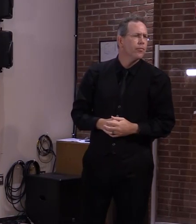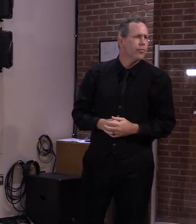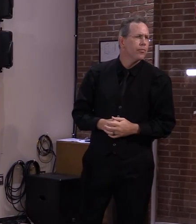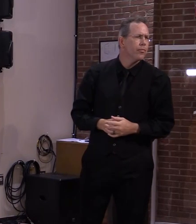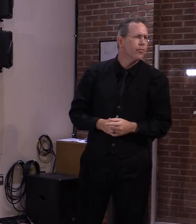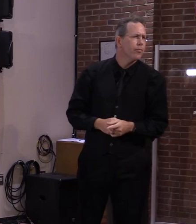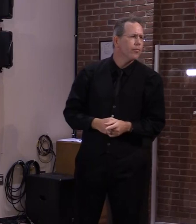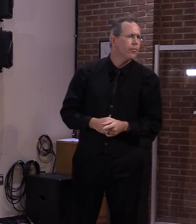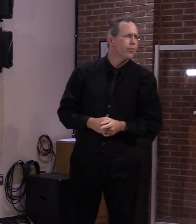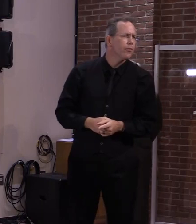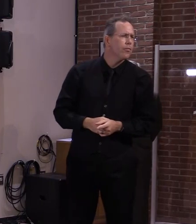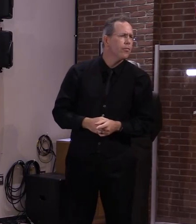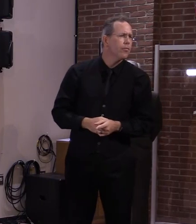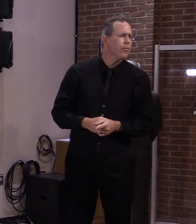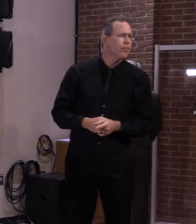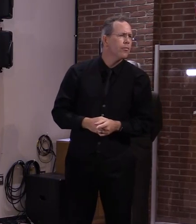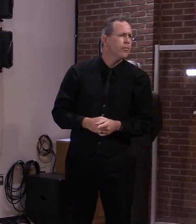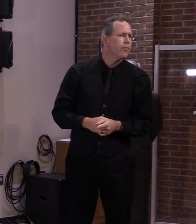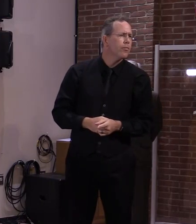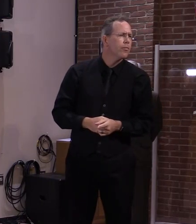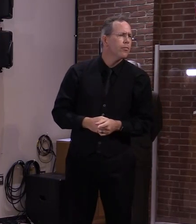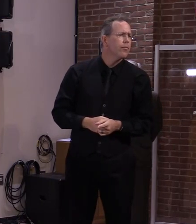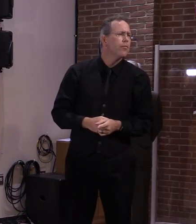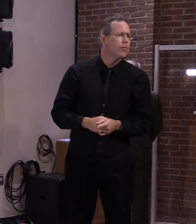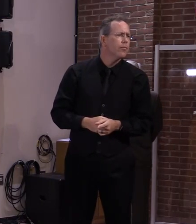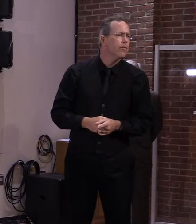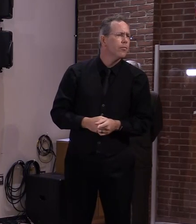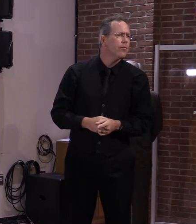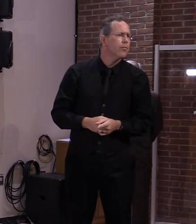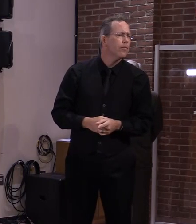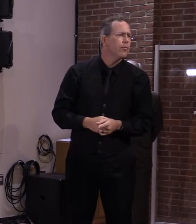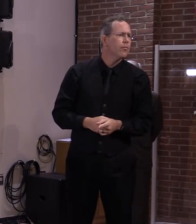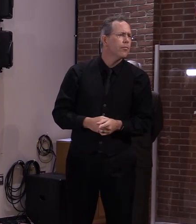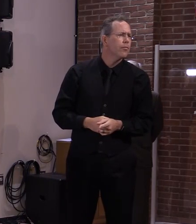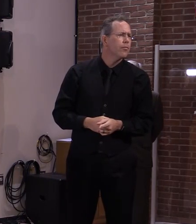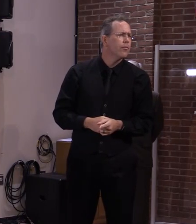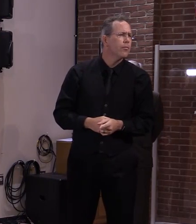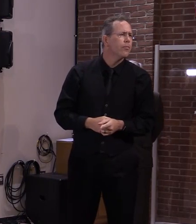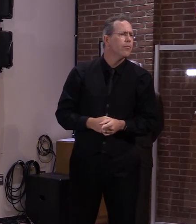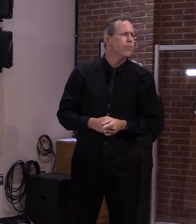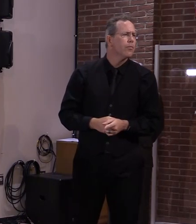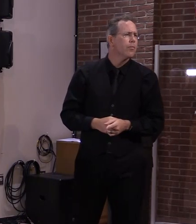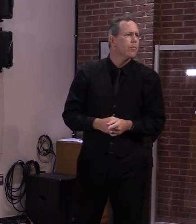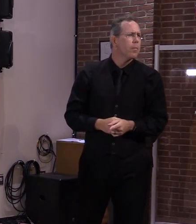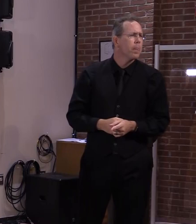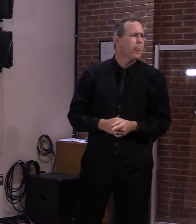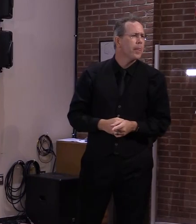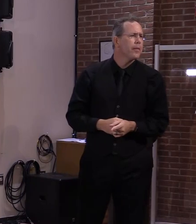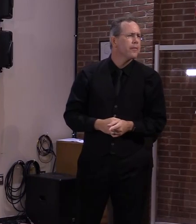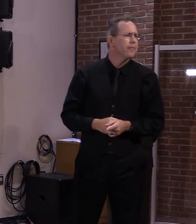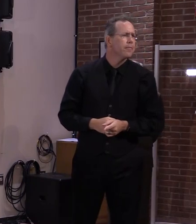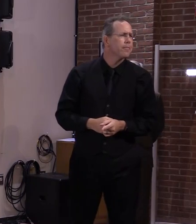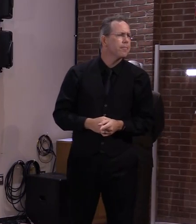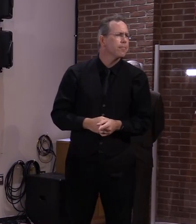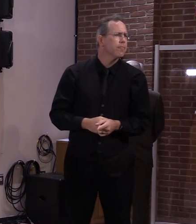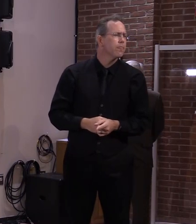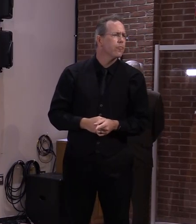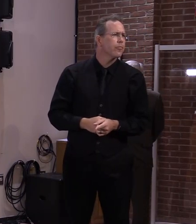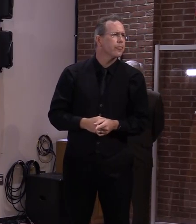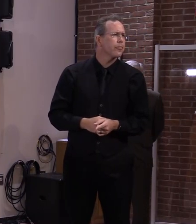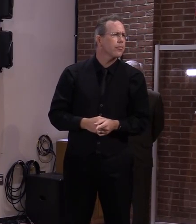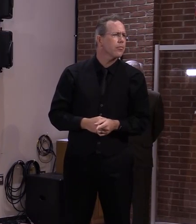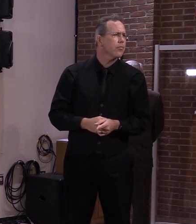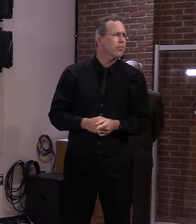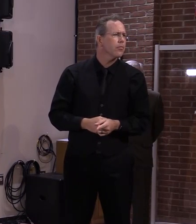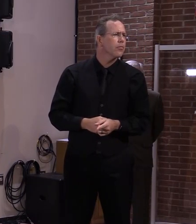to prevent evictions. But, you know, we're hearing anecdotally that this money has been, you know, in other states, but also